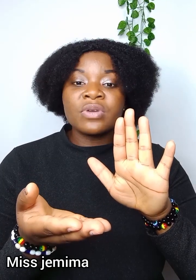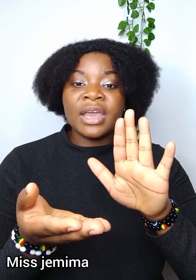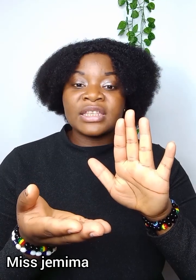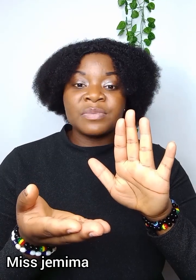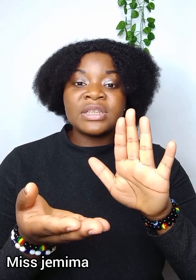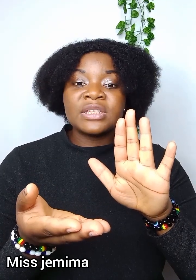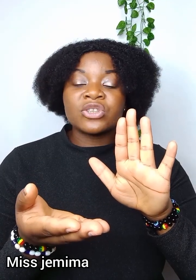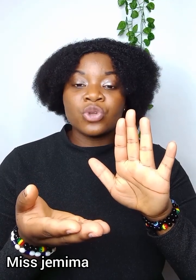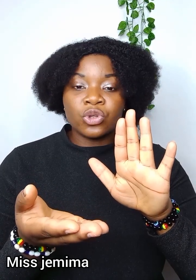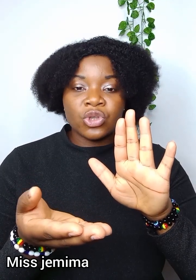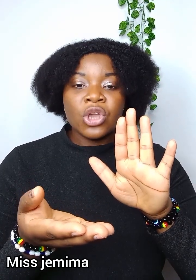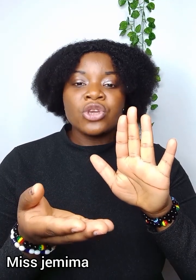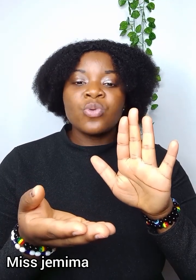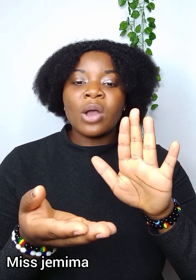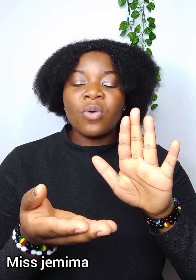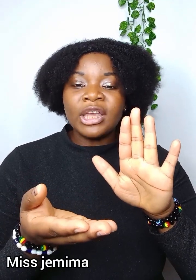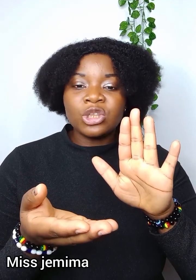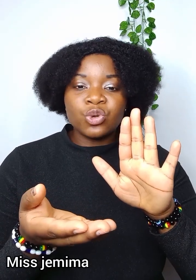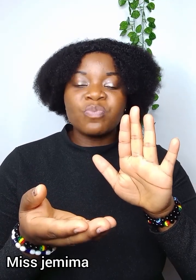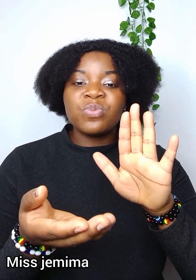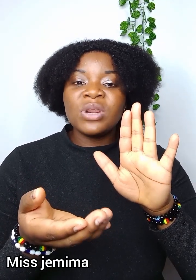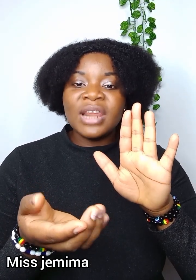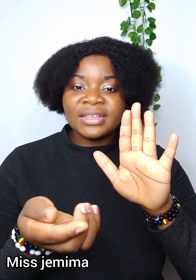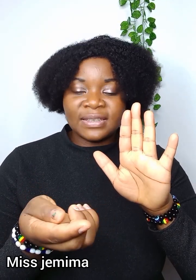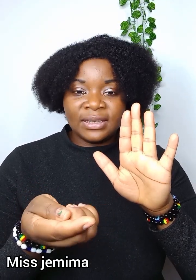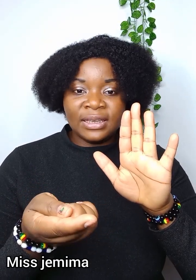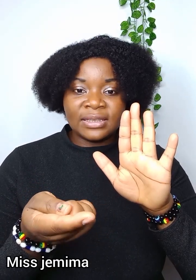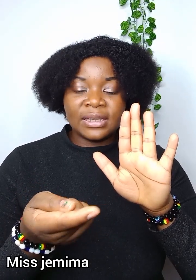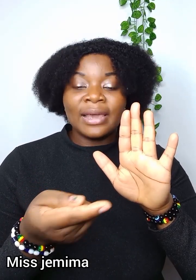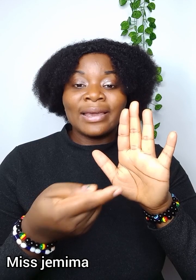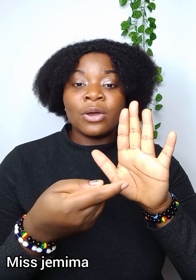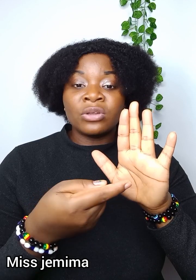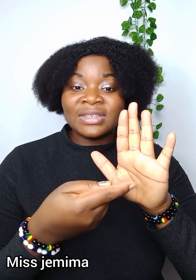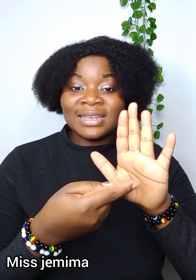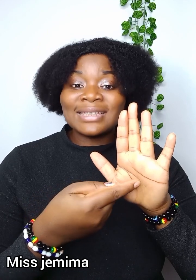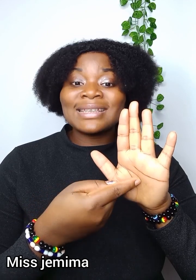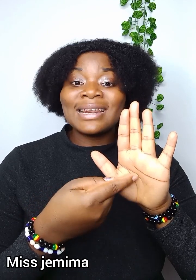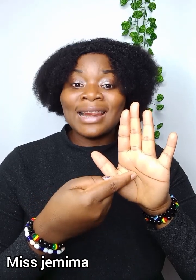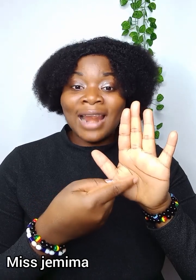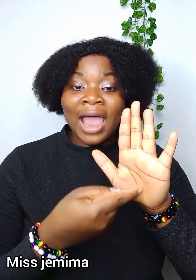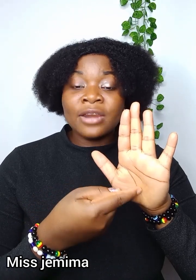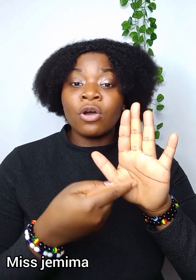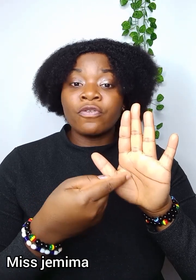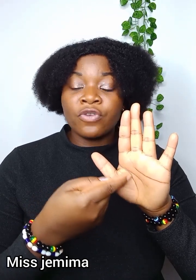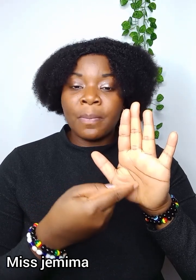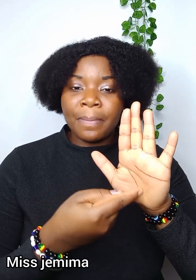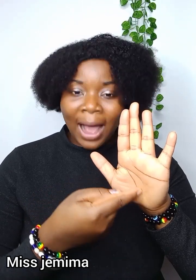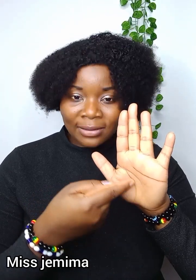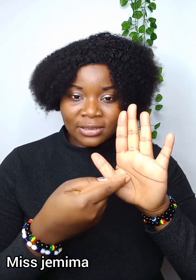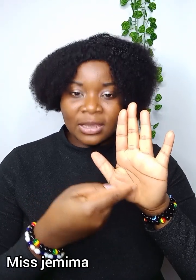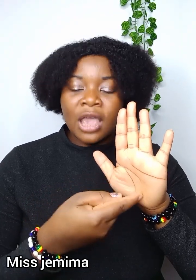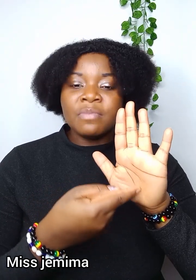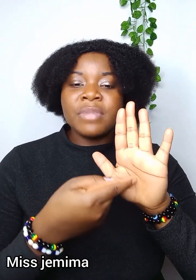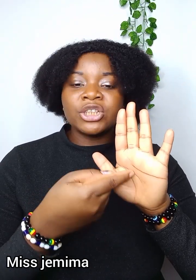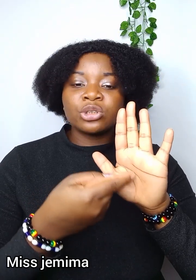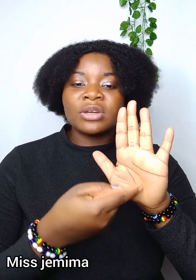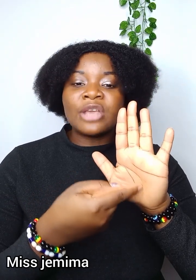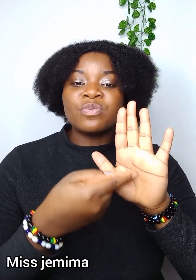get me this salt you are going to place it on this line of your pants make sure that you